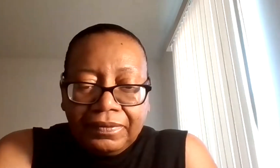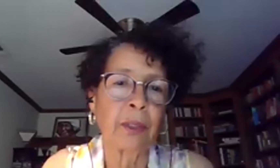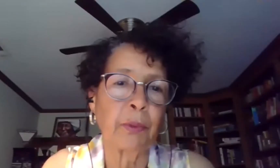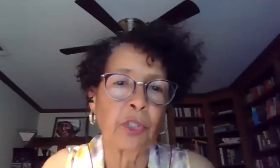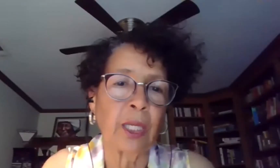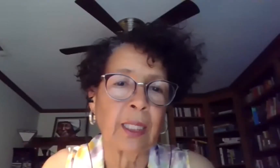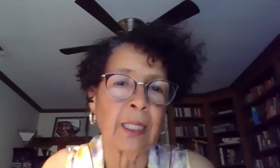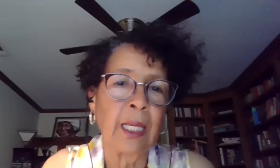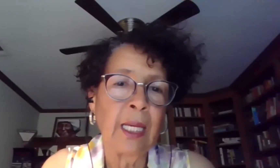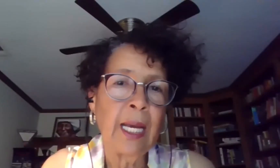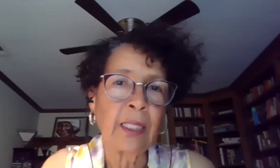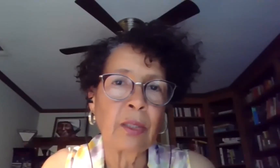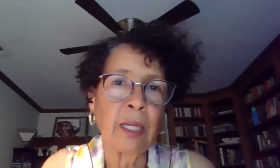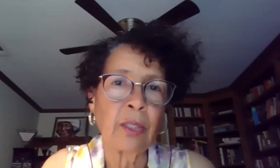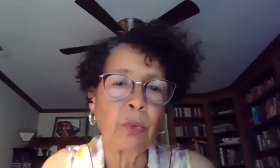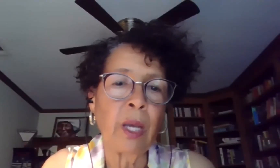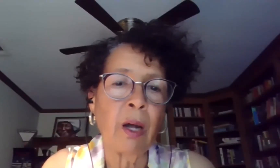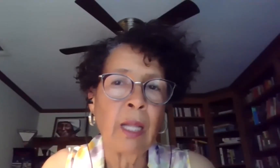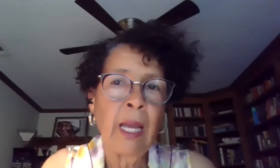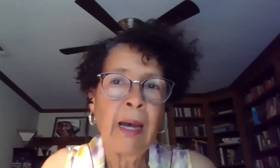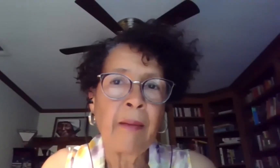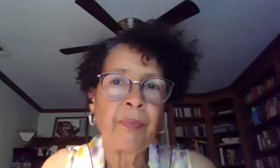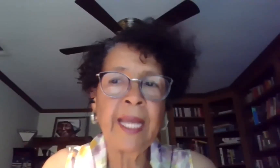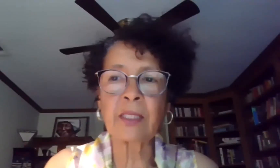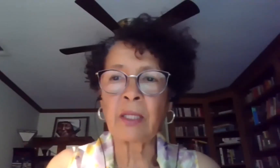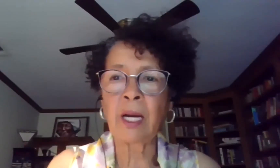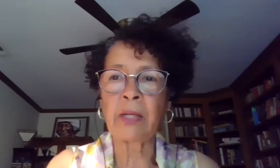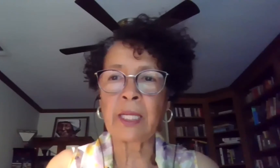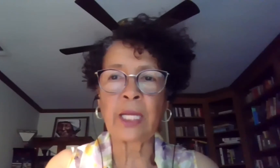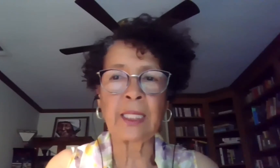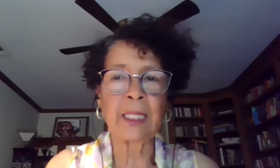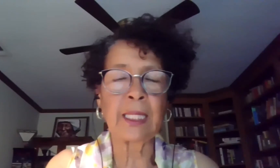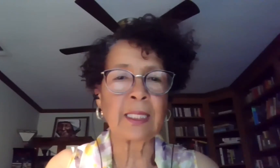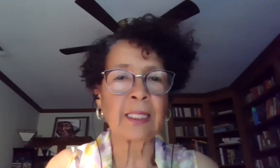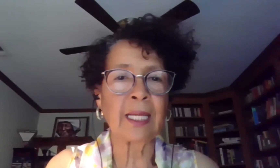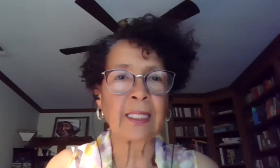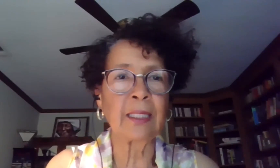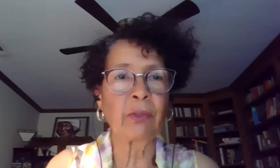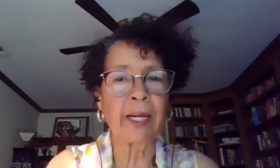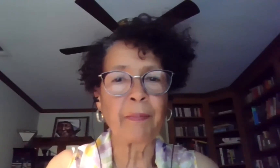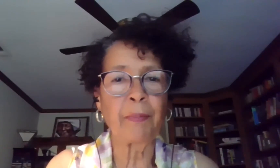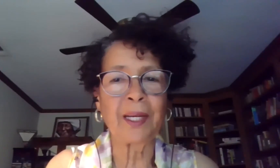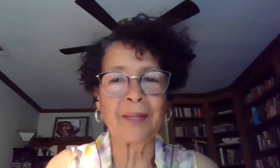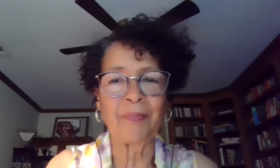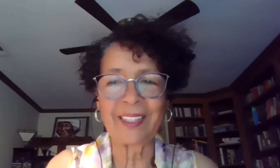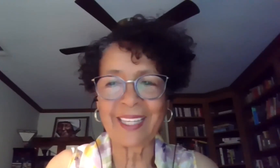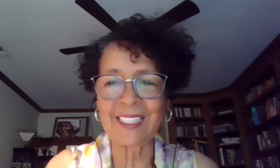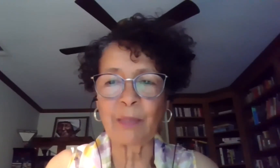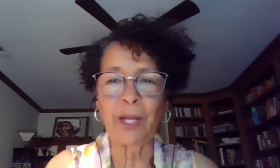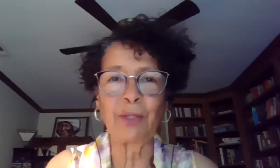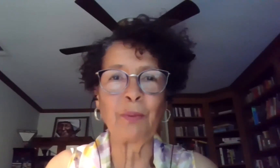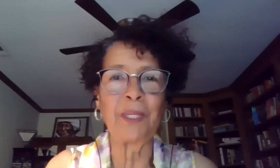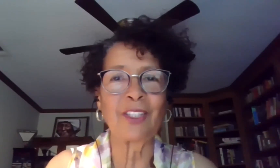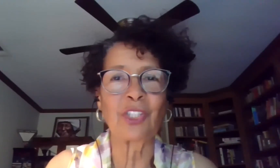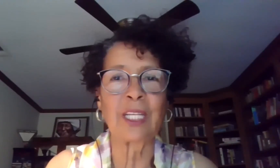us. I really appreciate it, as do we all. Next on our agenda is Sid Crudup. Like I